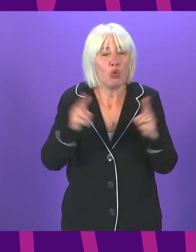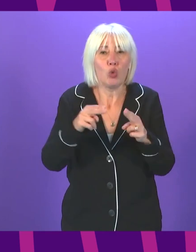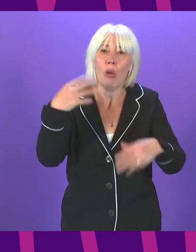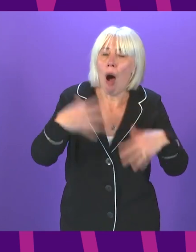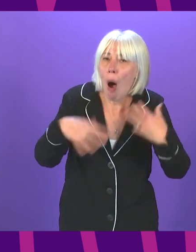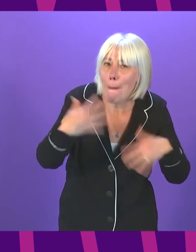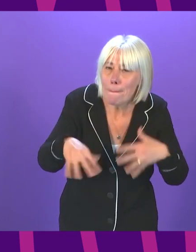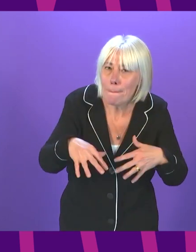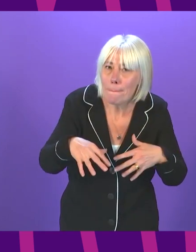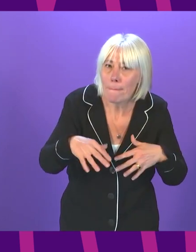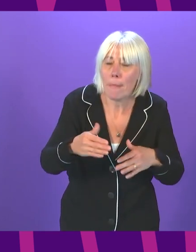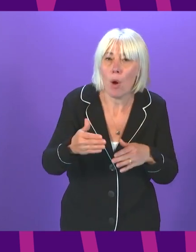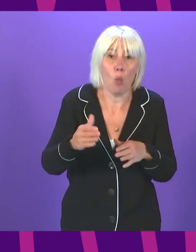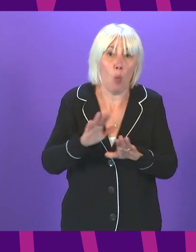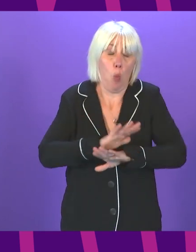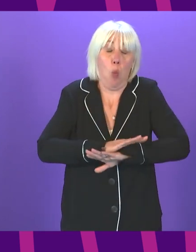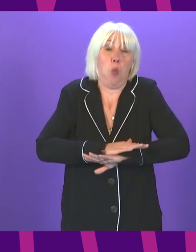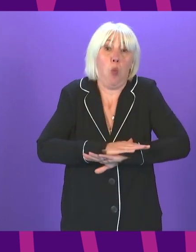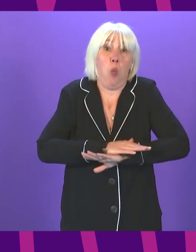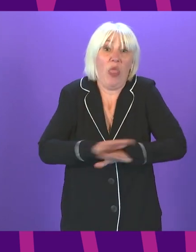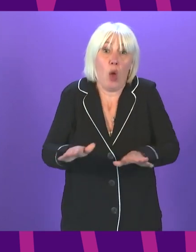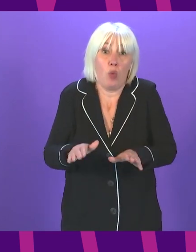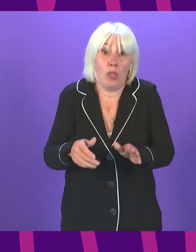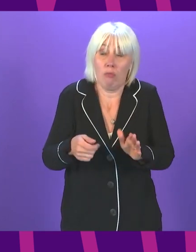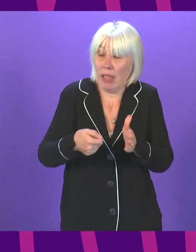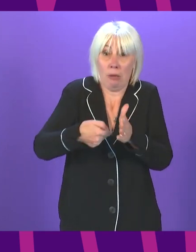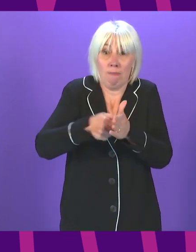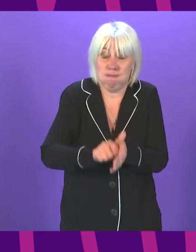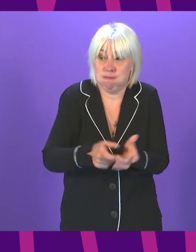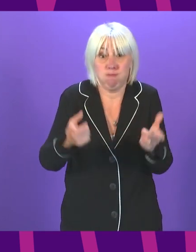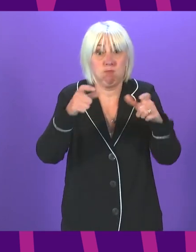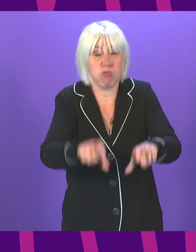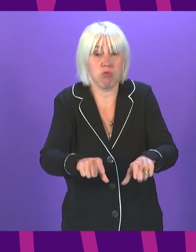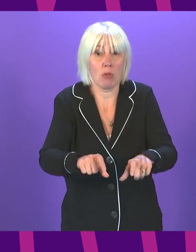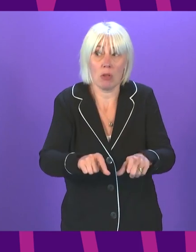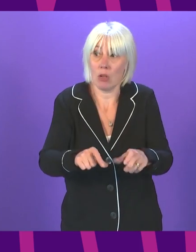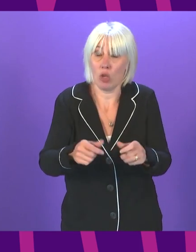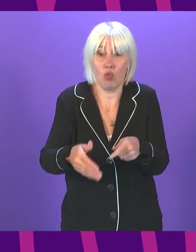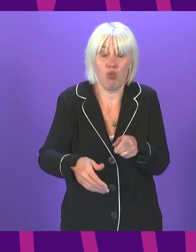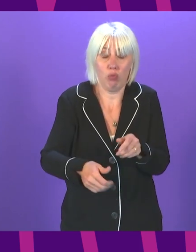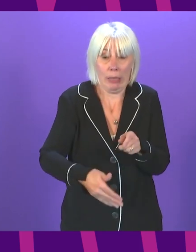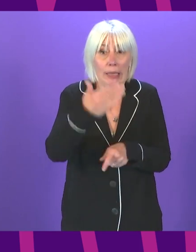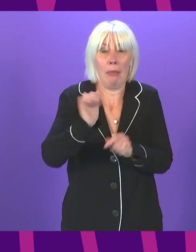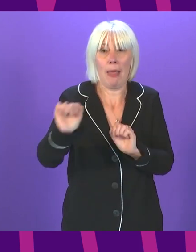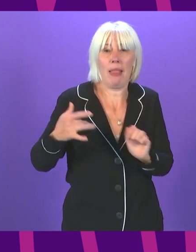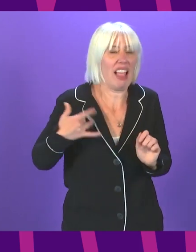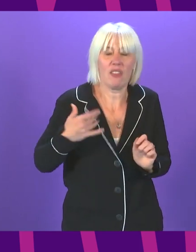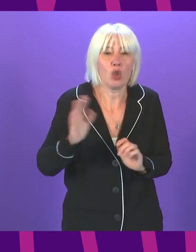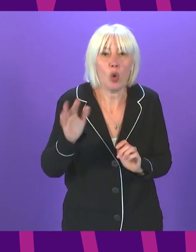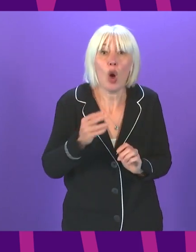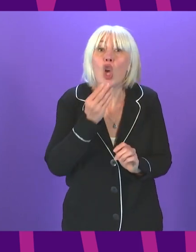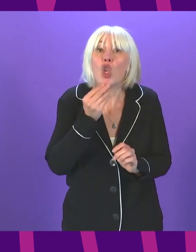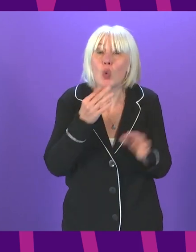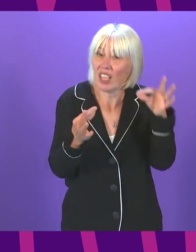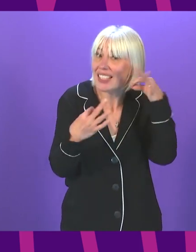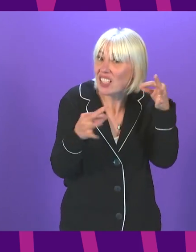without the need to impose wider and more blanket restrictions on people's way of life. And using vaccine certification